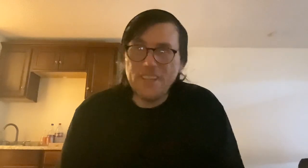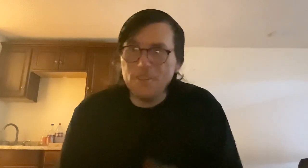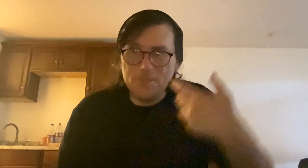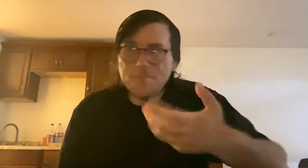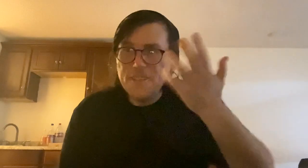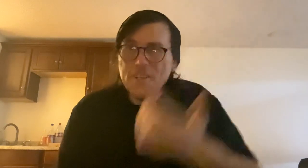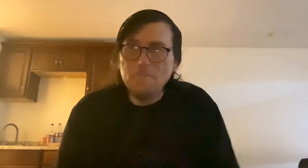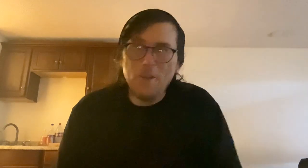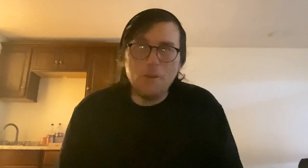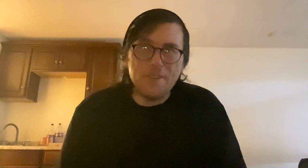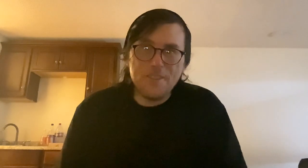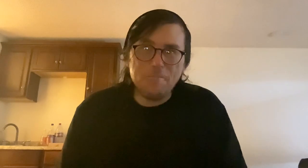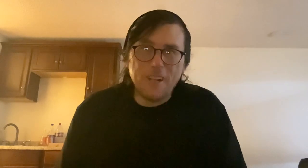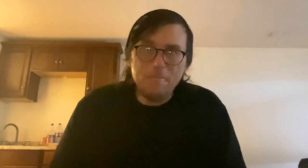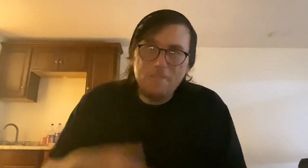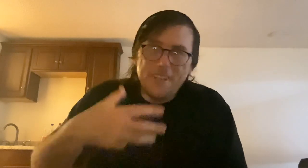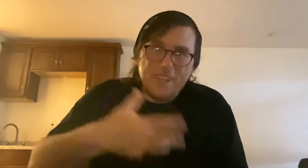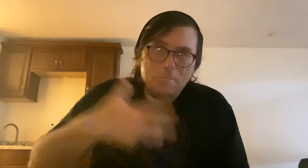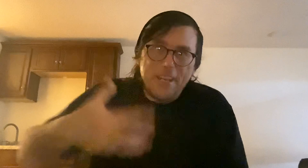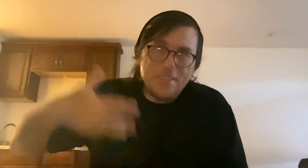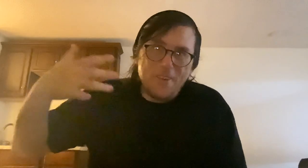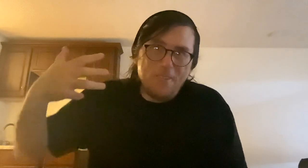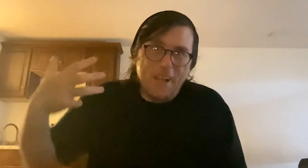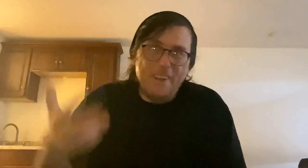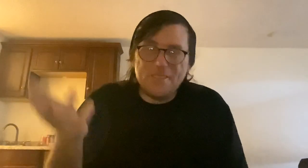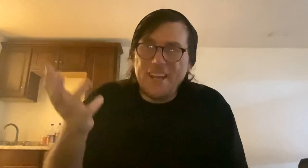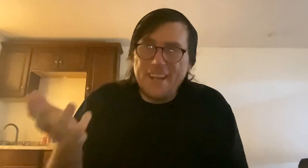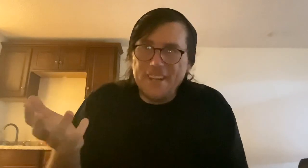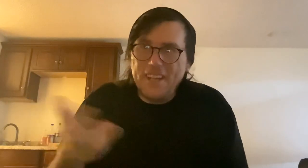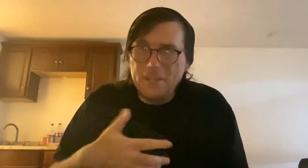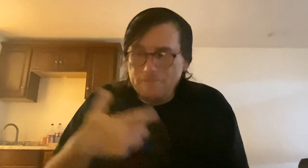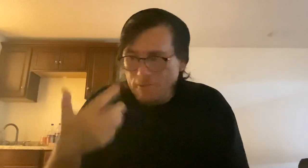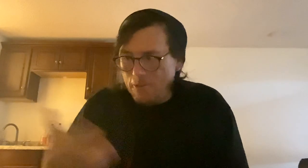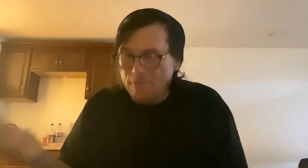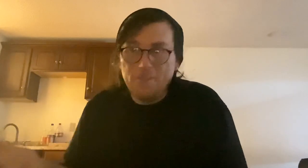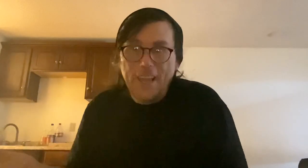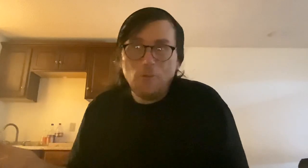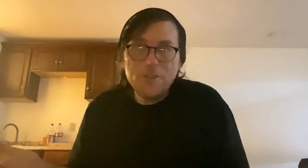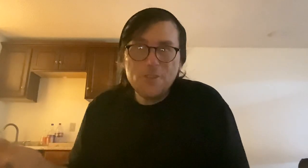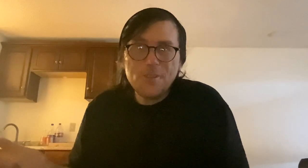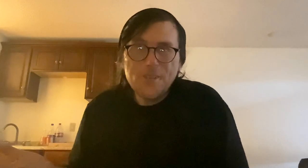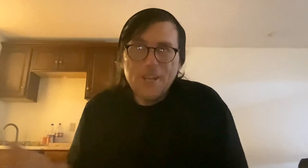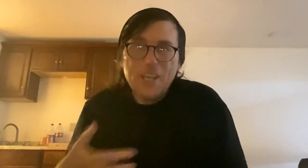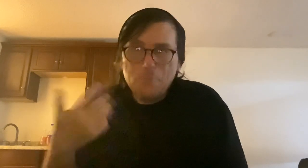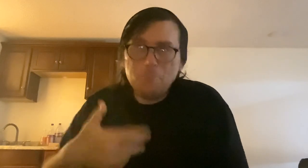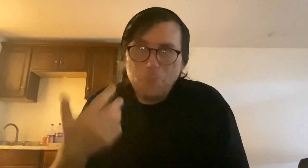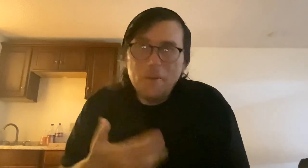you know, just but with some companies that are outside of your language, you probably